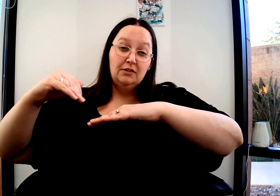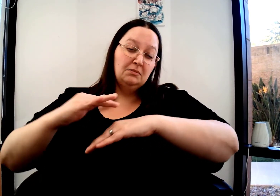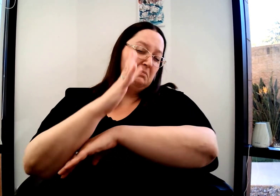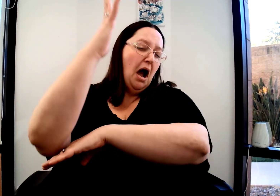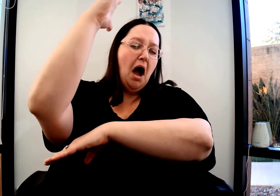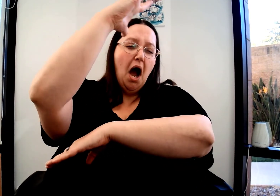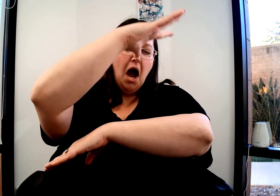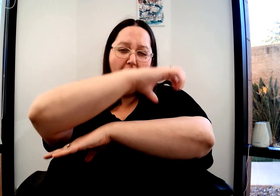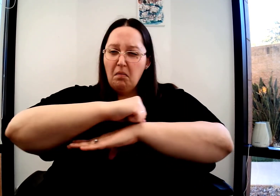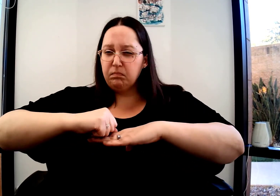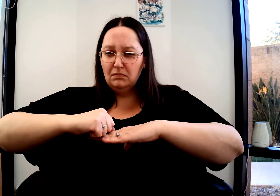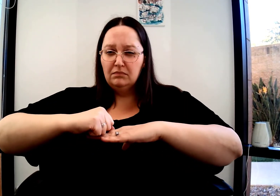Tsunami.